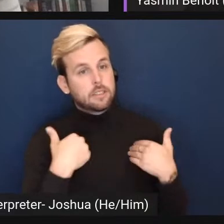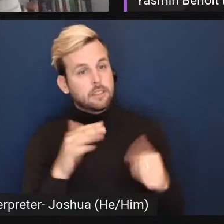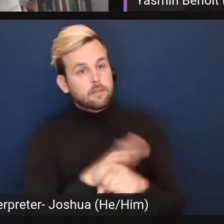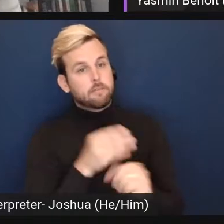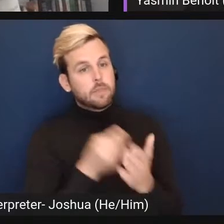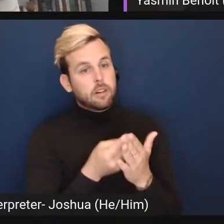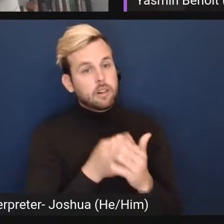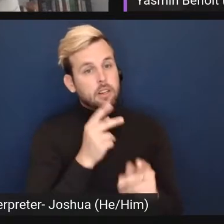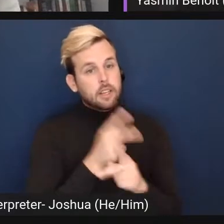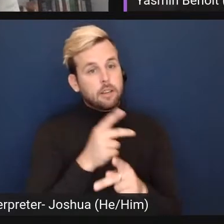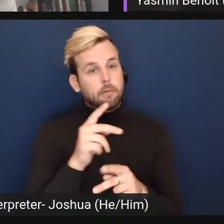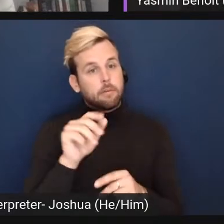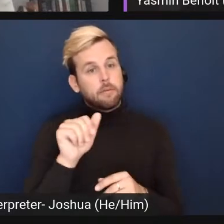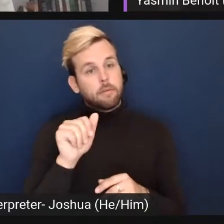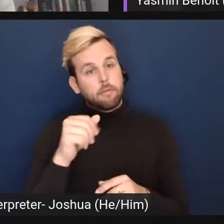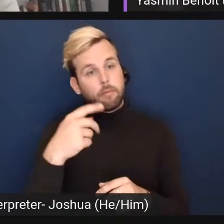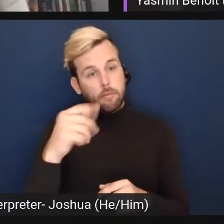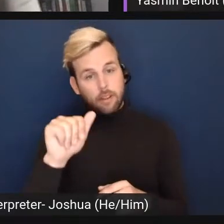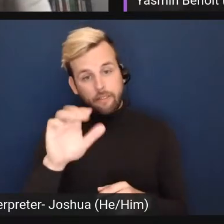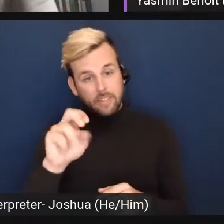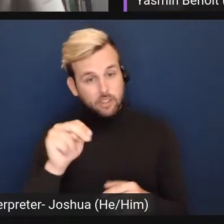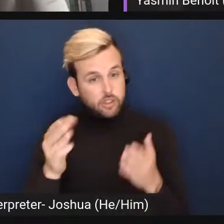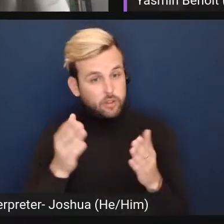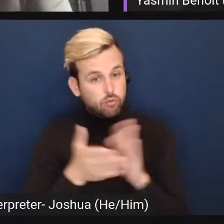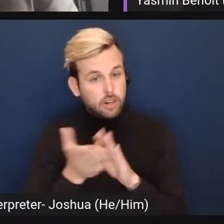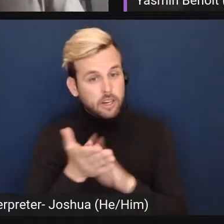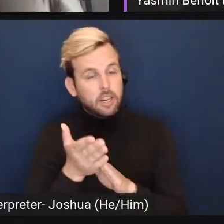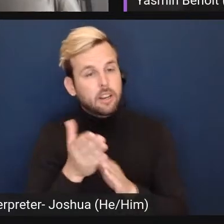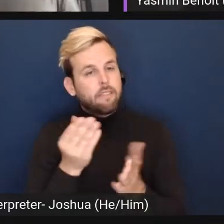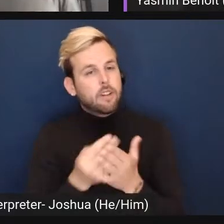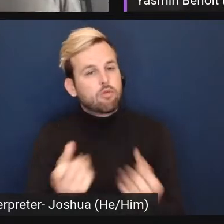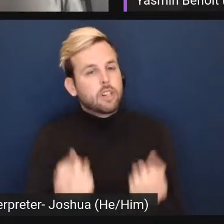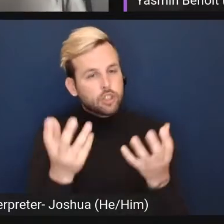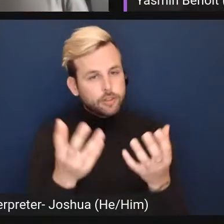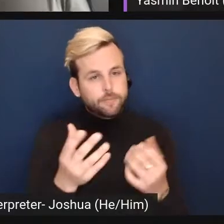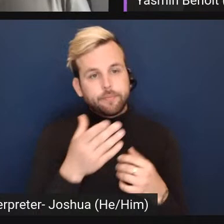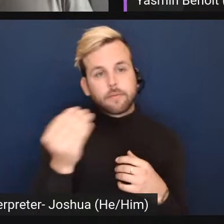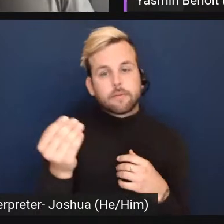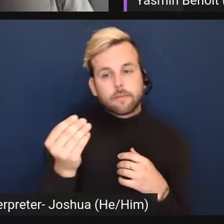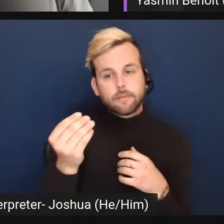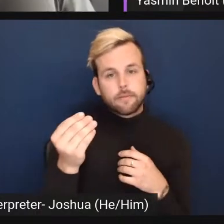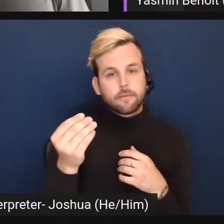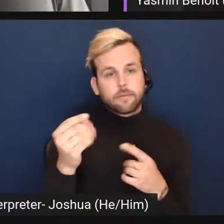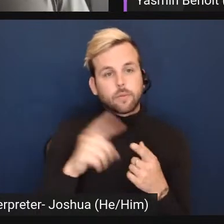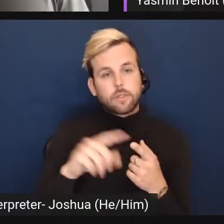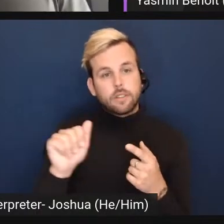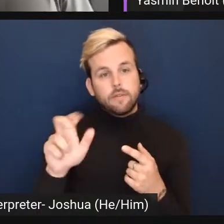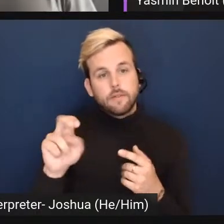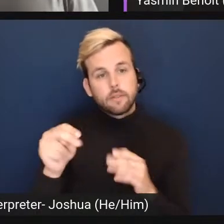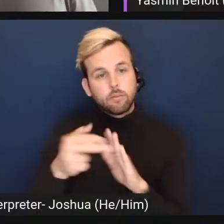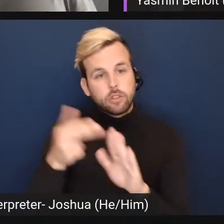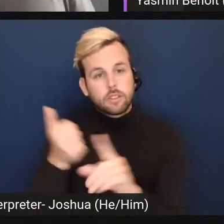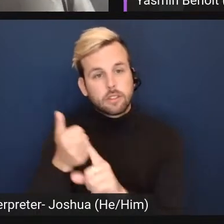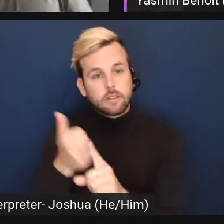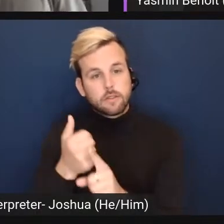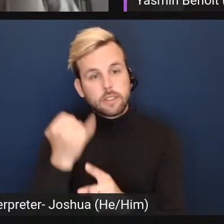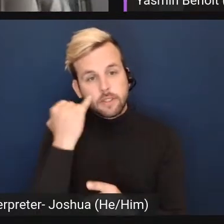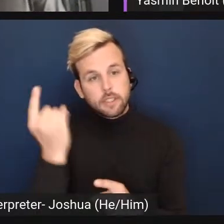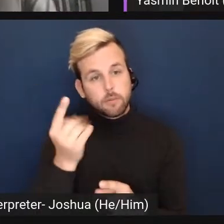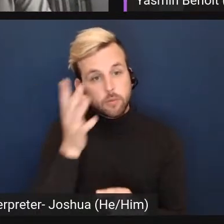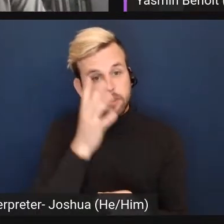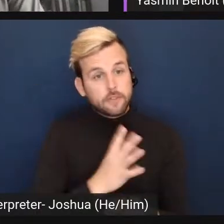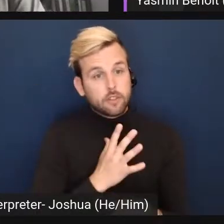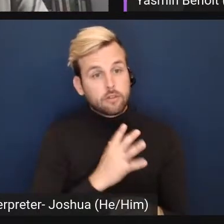money to keep AVEN servers running that we occasionally run fundraisers around and then to the AVEN brand itself. So if something's going to be